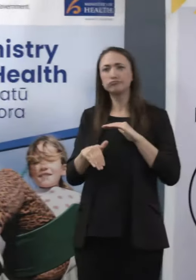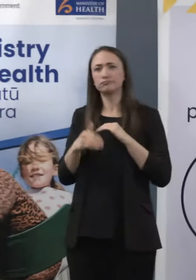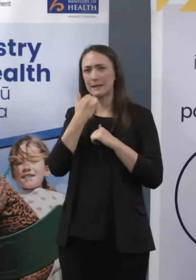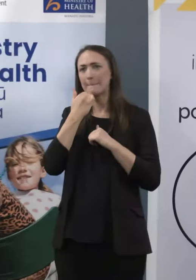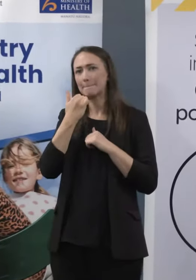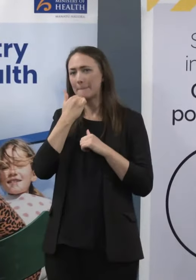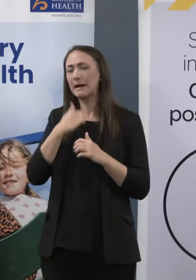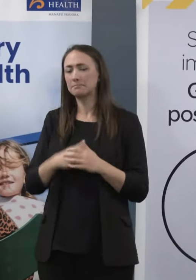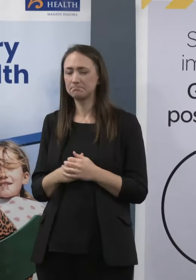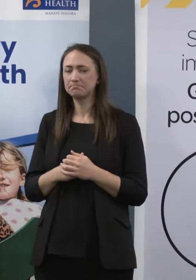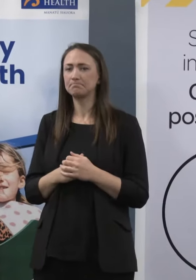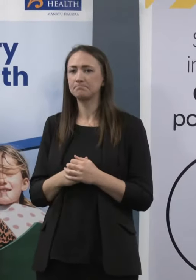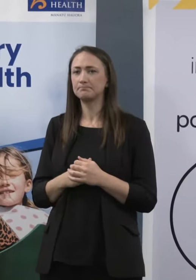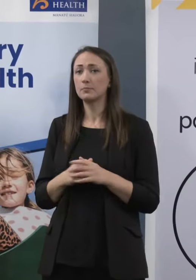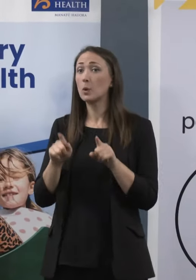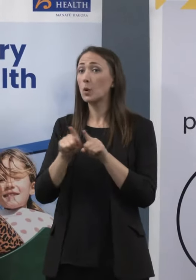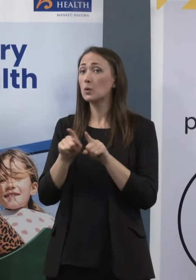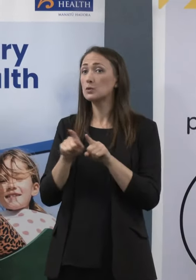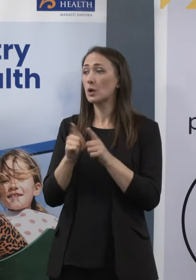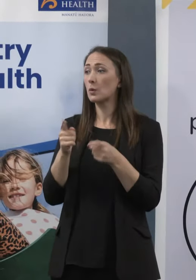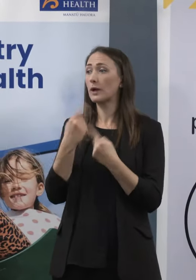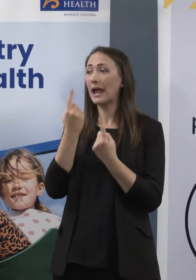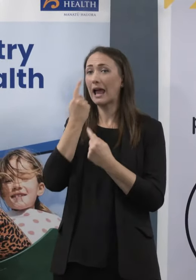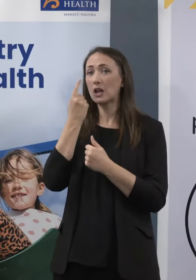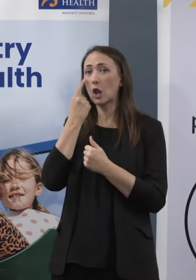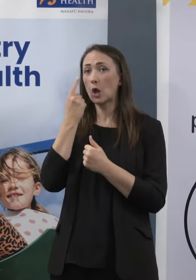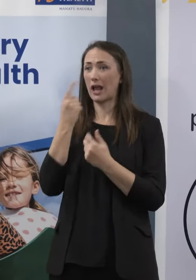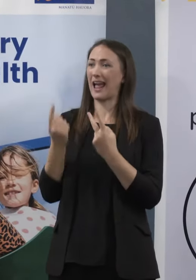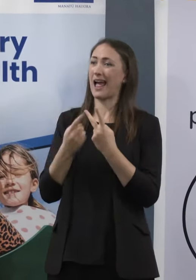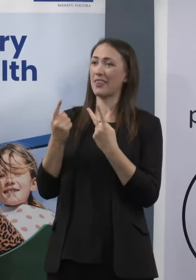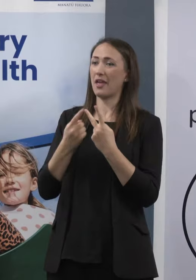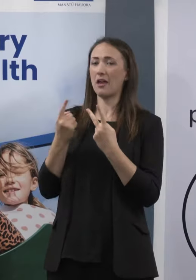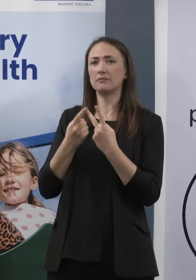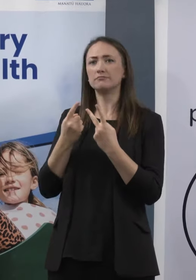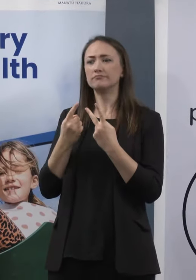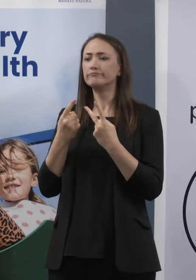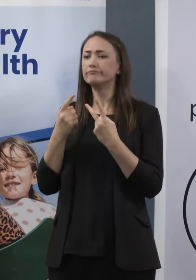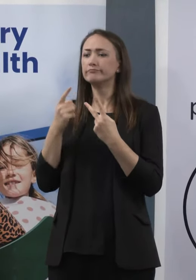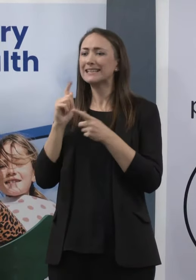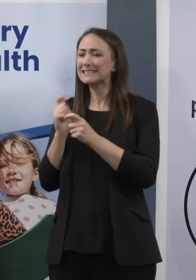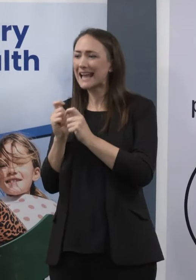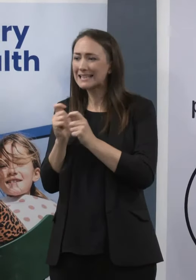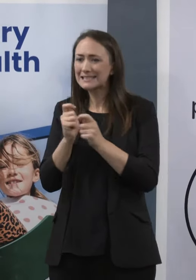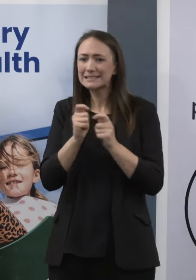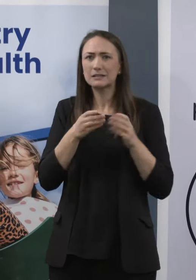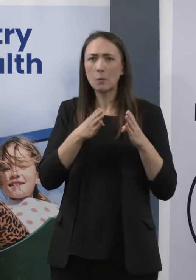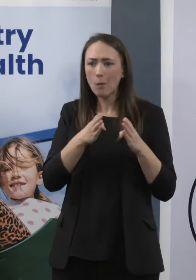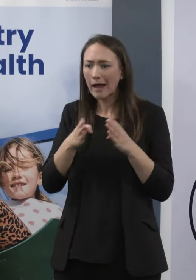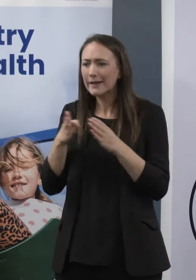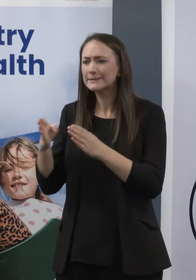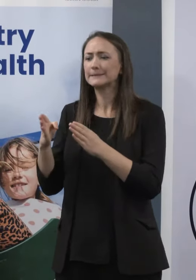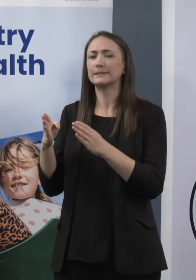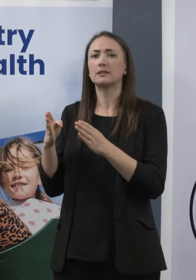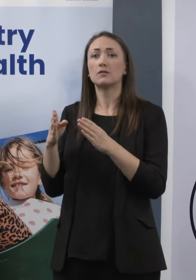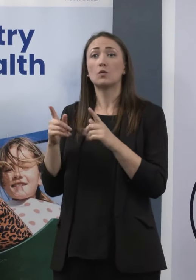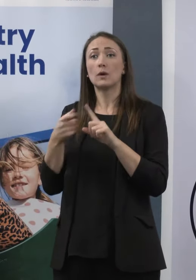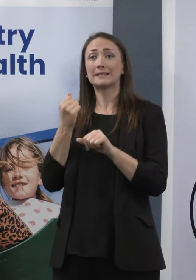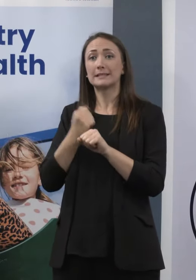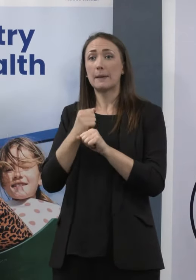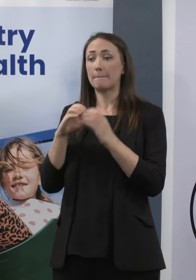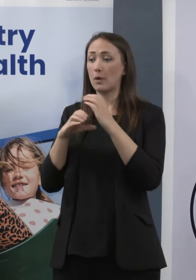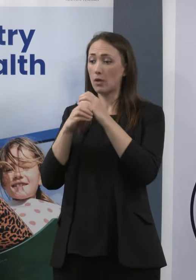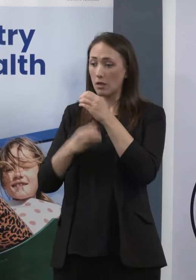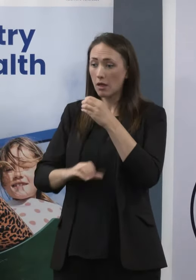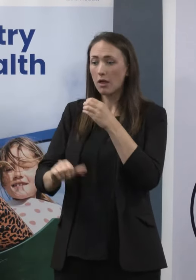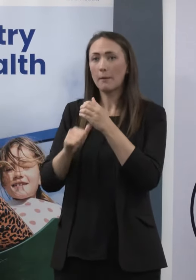other metrics, including our wastewater testing results and our surveillance testing of border workers to